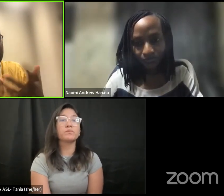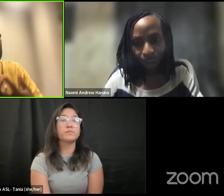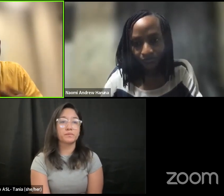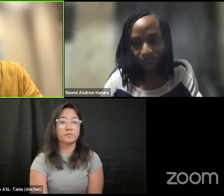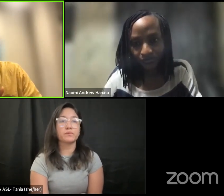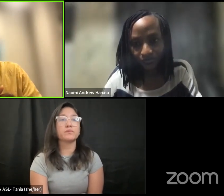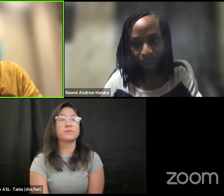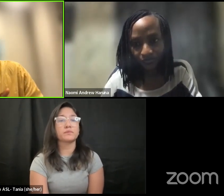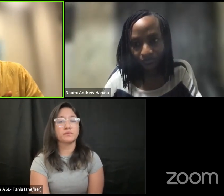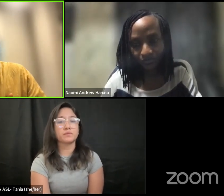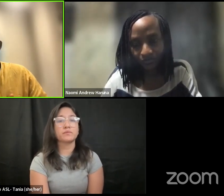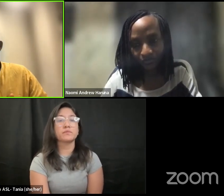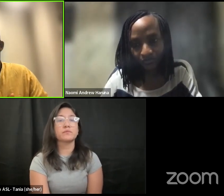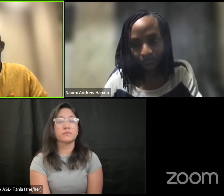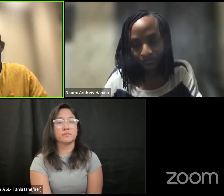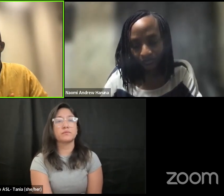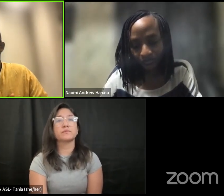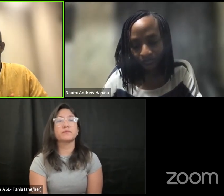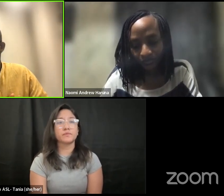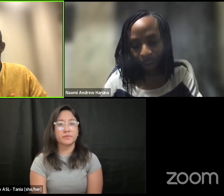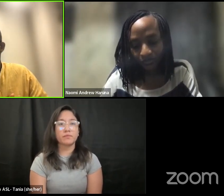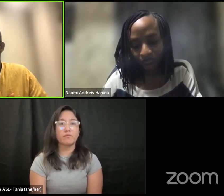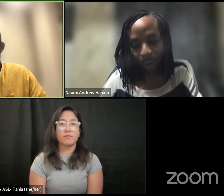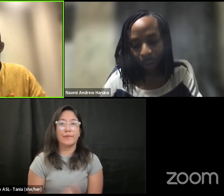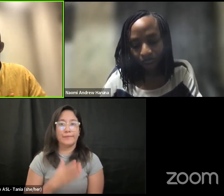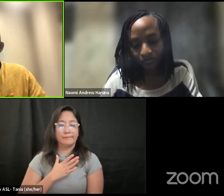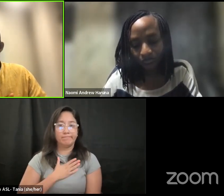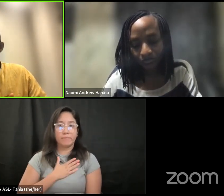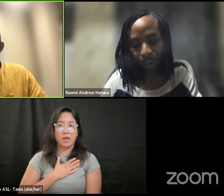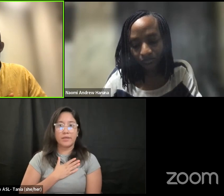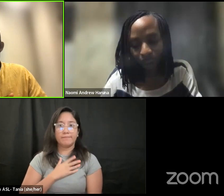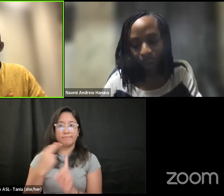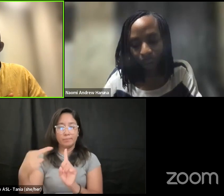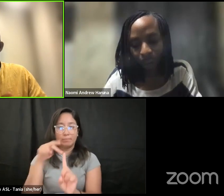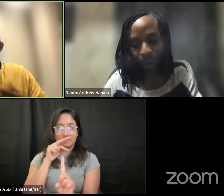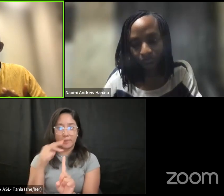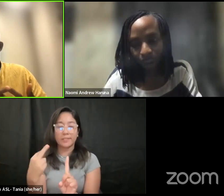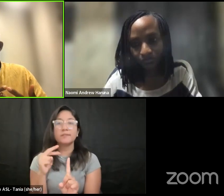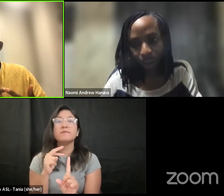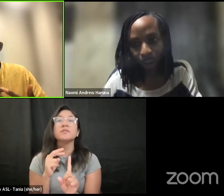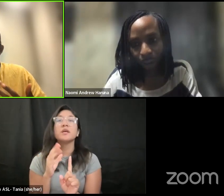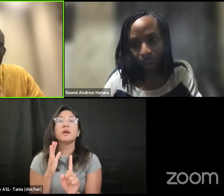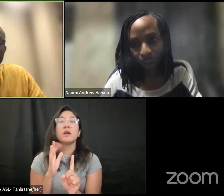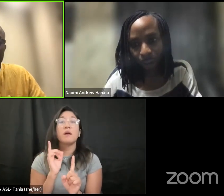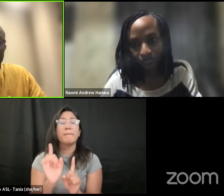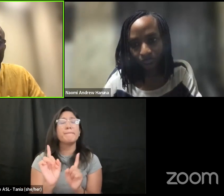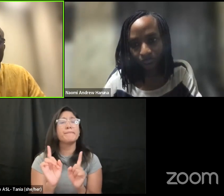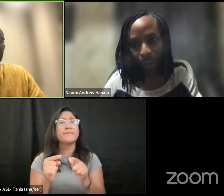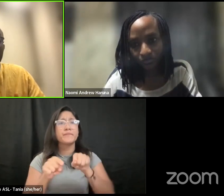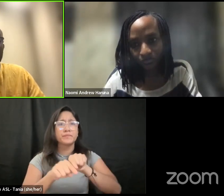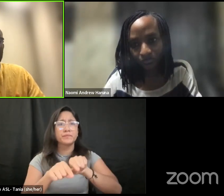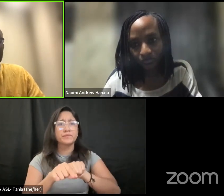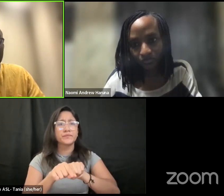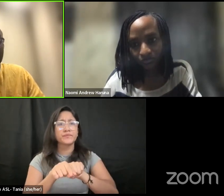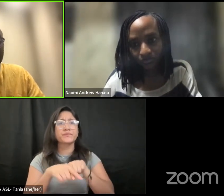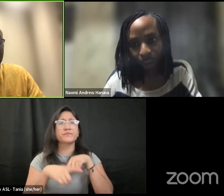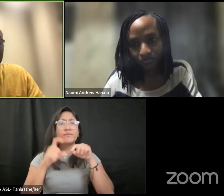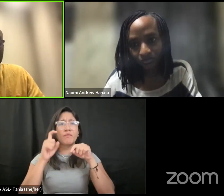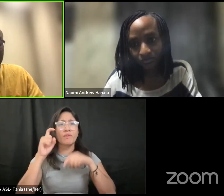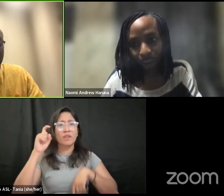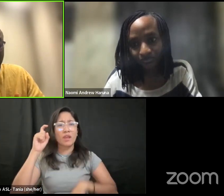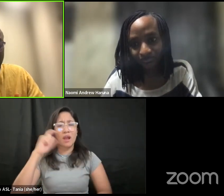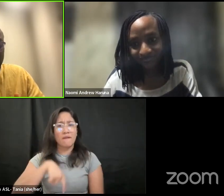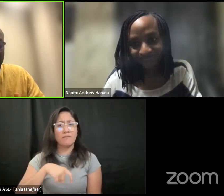came out of what you're saying is that we we need to get comfortable to think